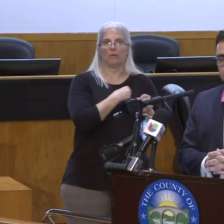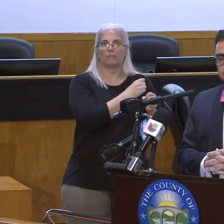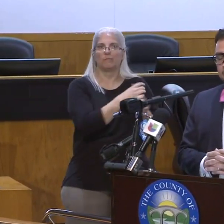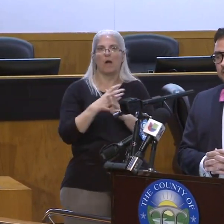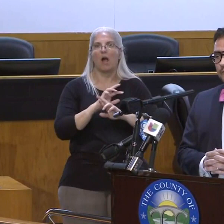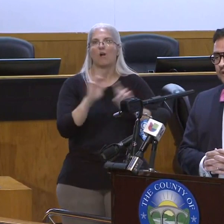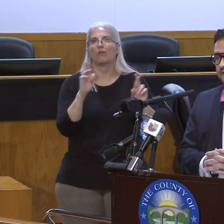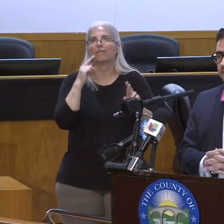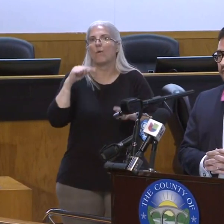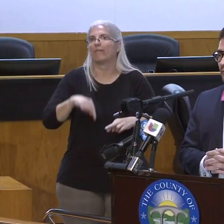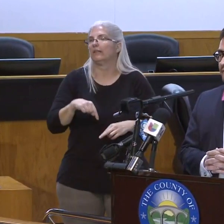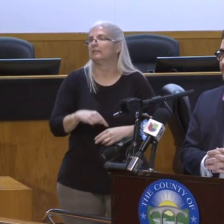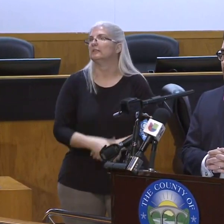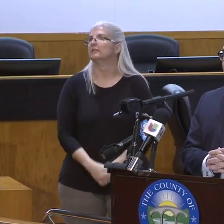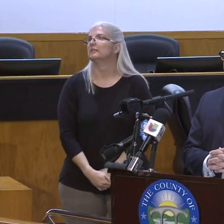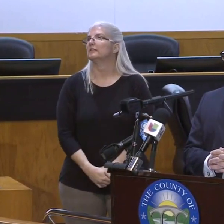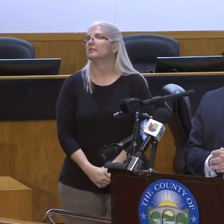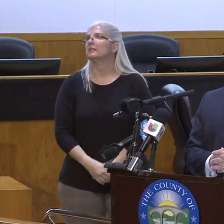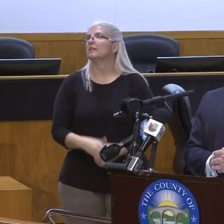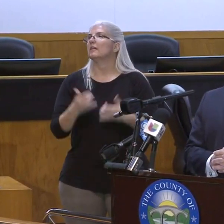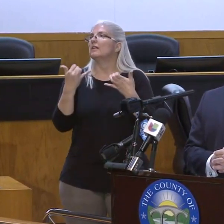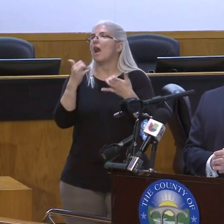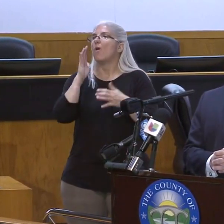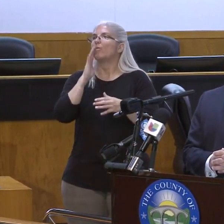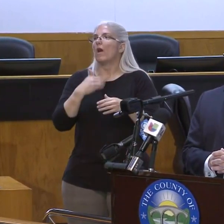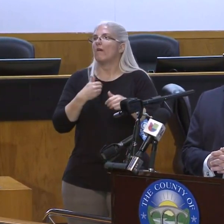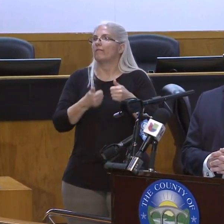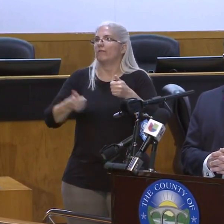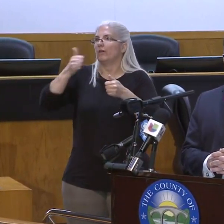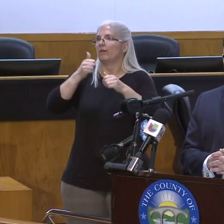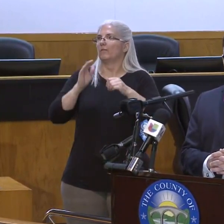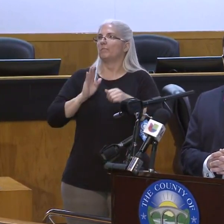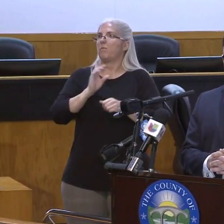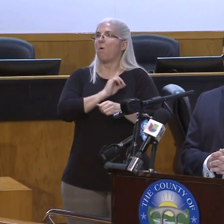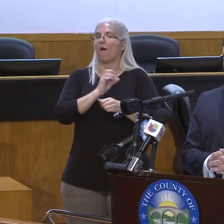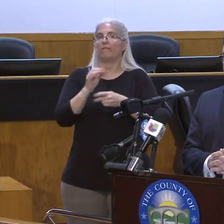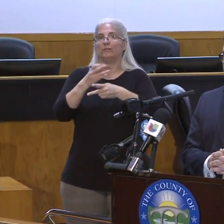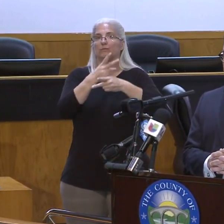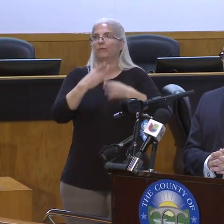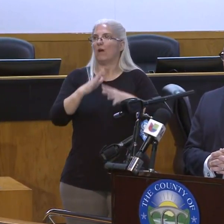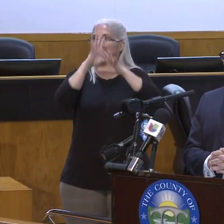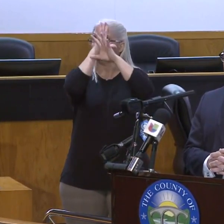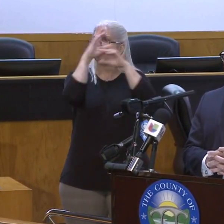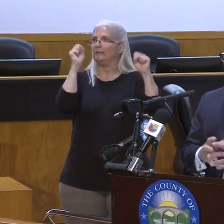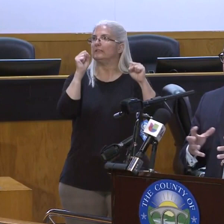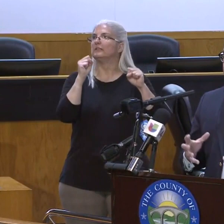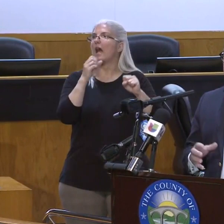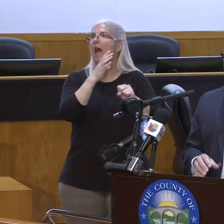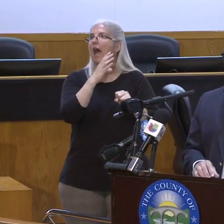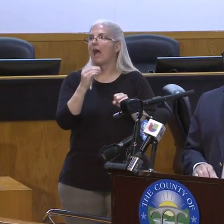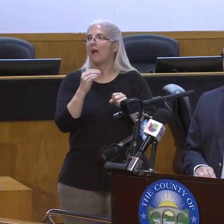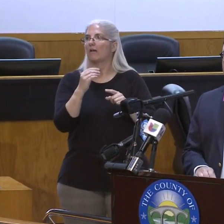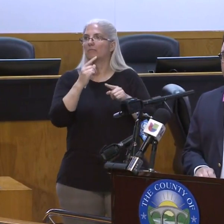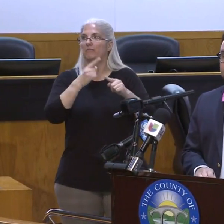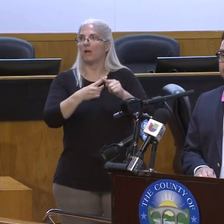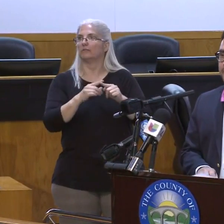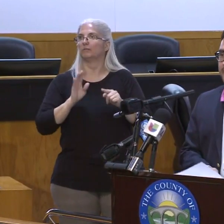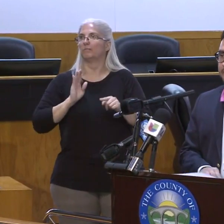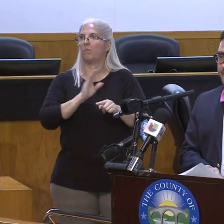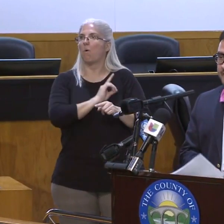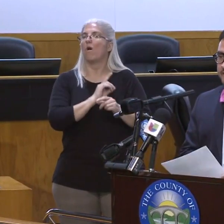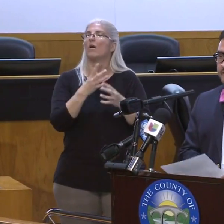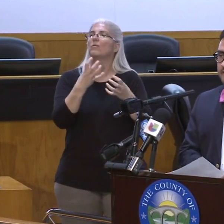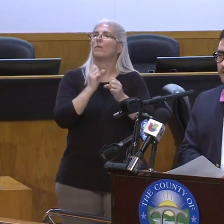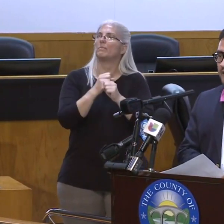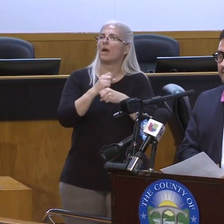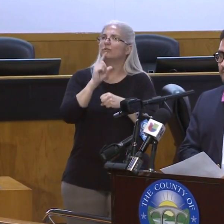to ask our president of the Board of Supervisors who, along with the board, have been making sure that we as a county are as ready as